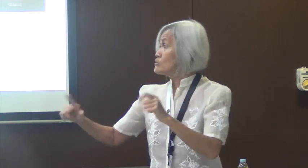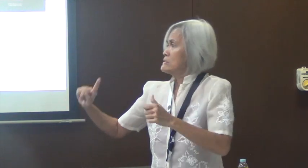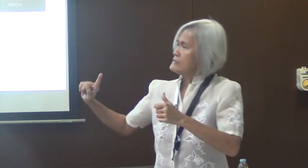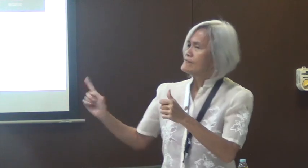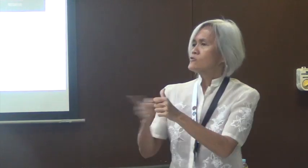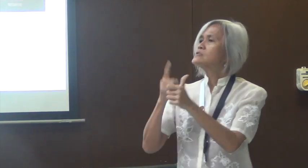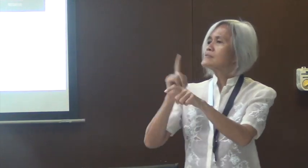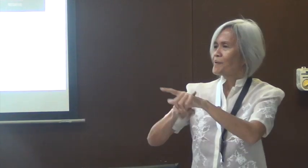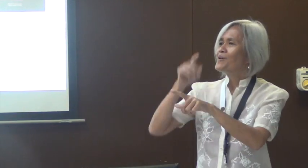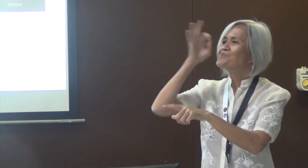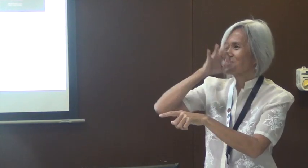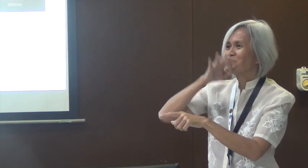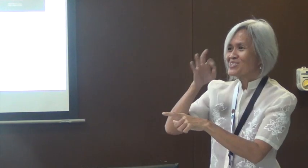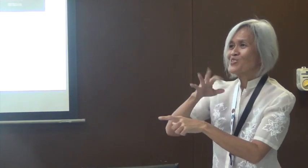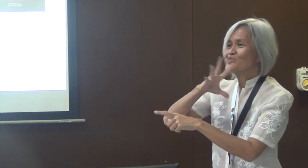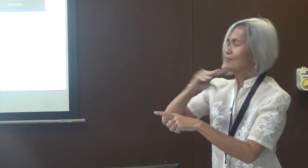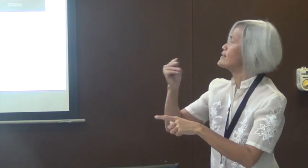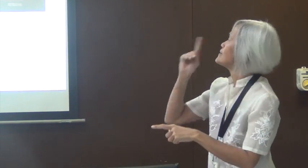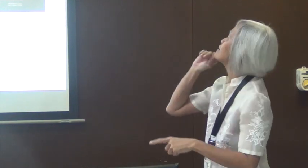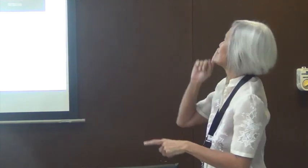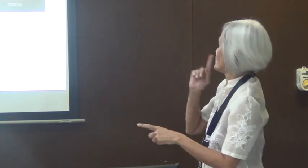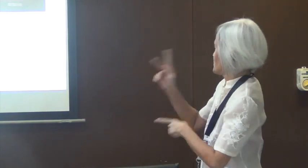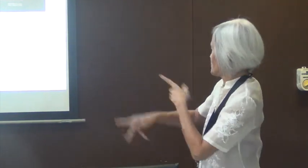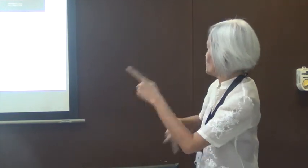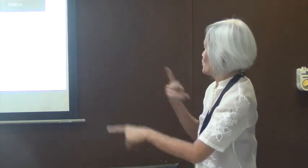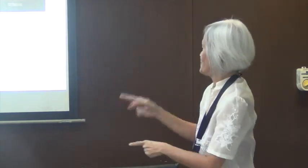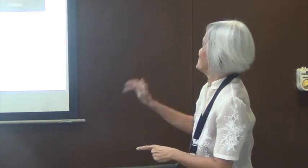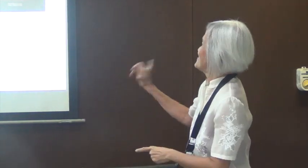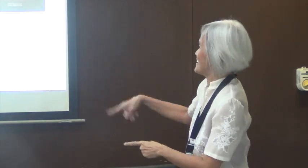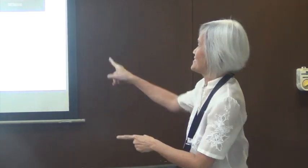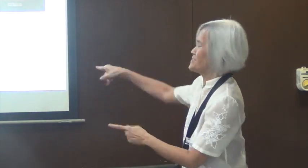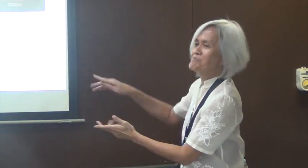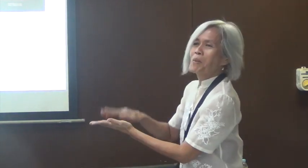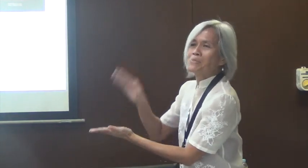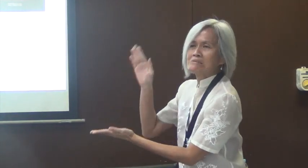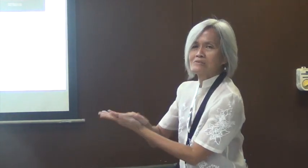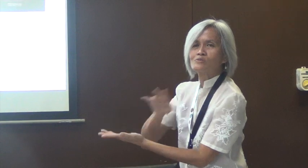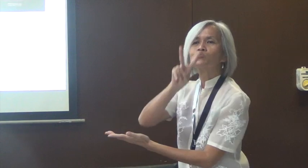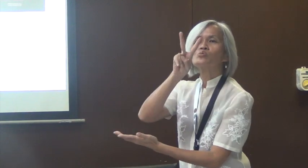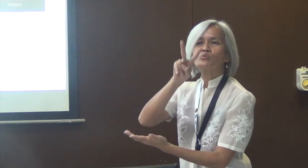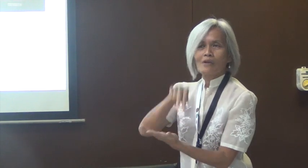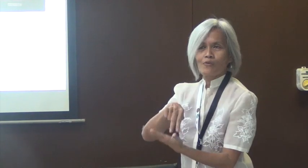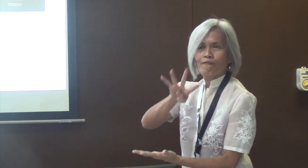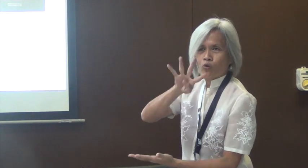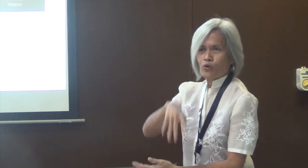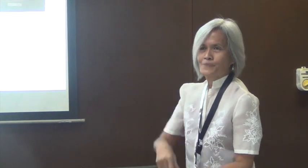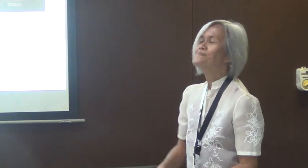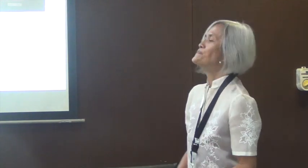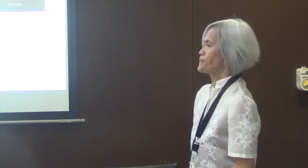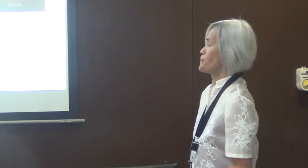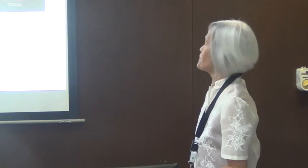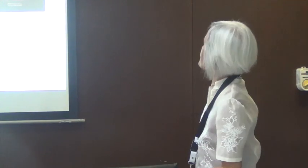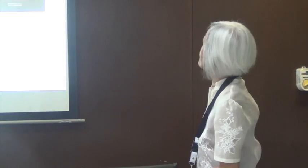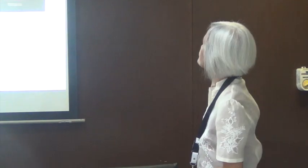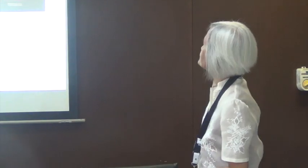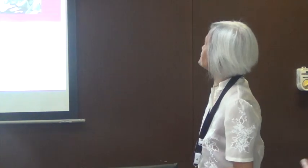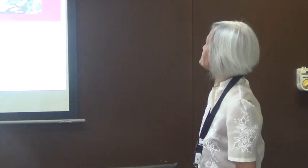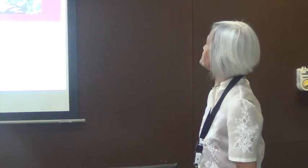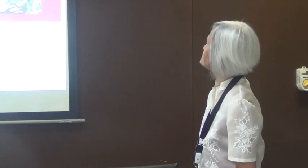American books in different stores, but now we have Filipino deaf individuals working on creating